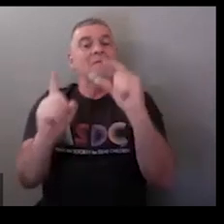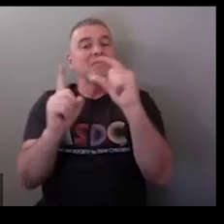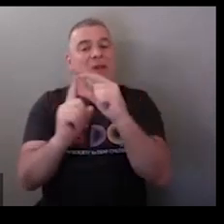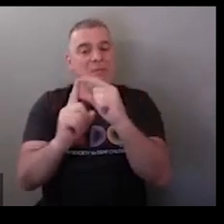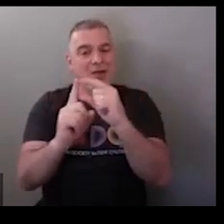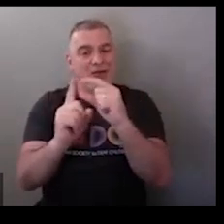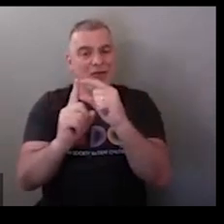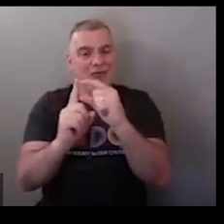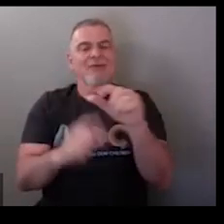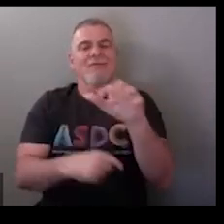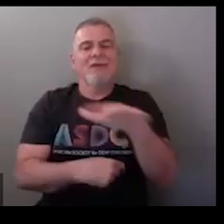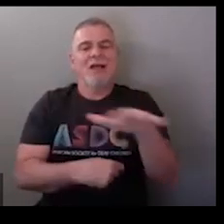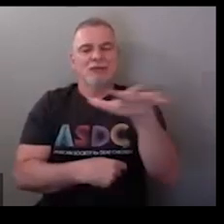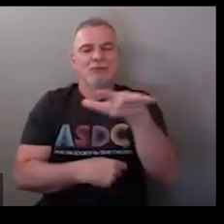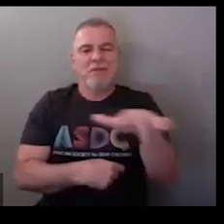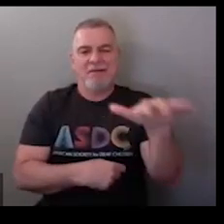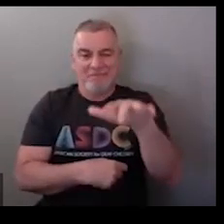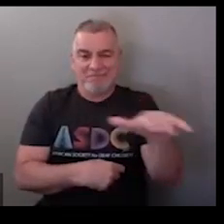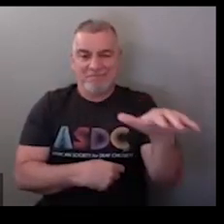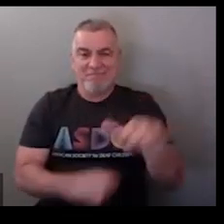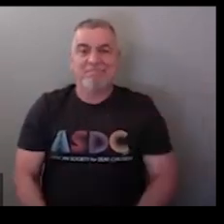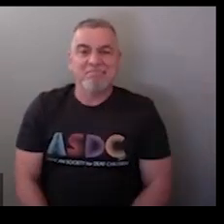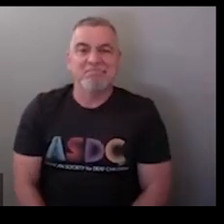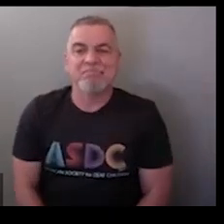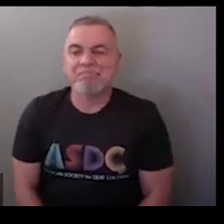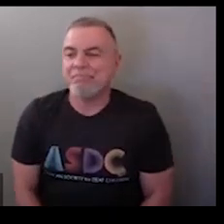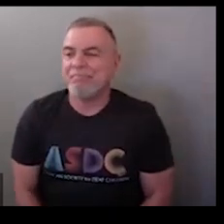so vocabulary spelling